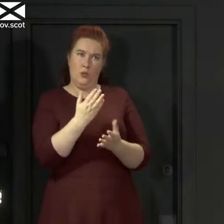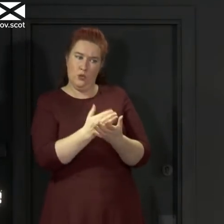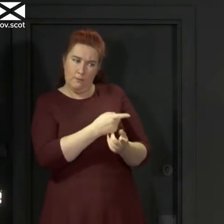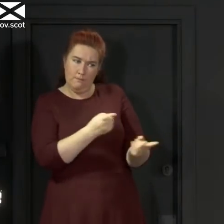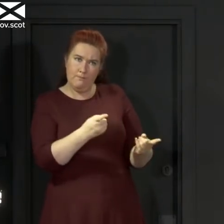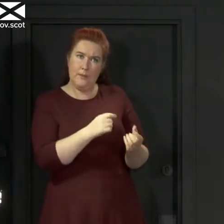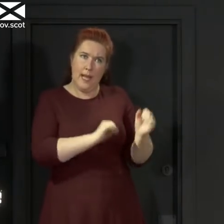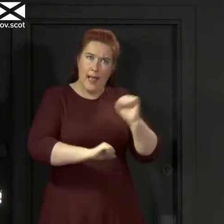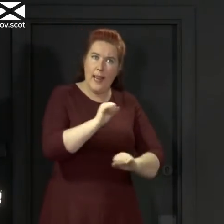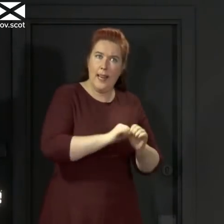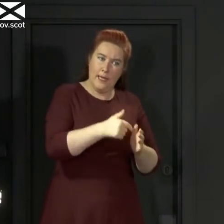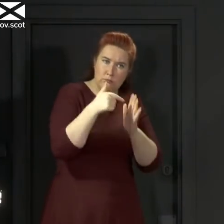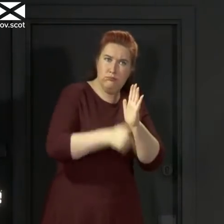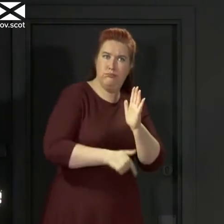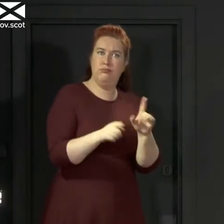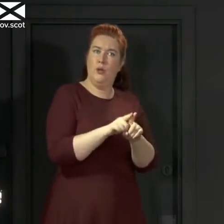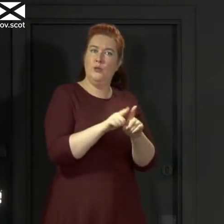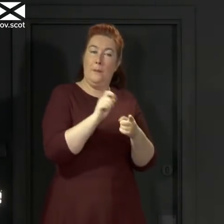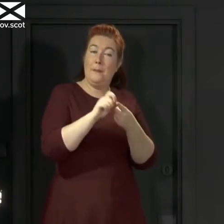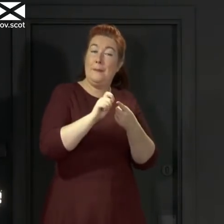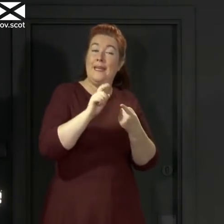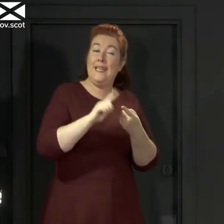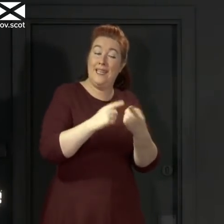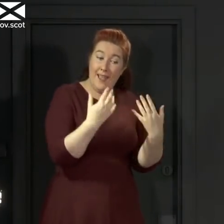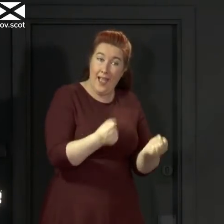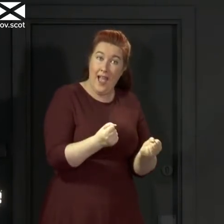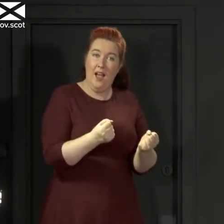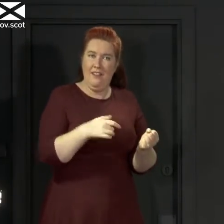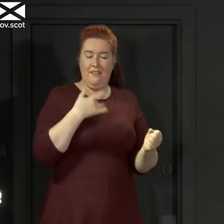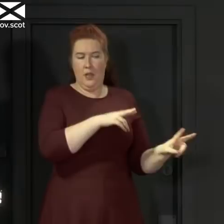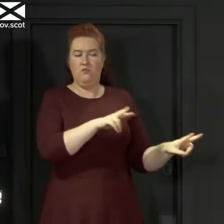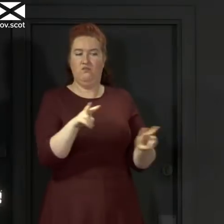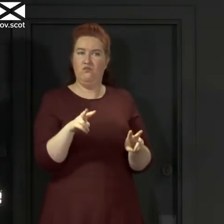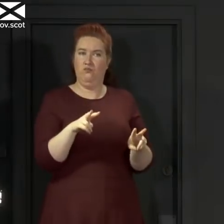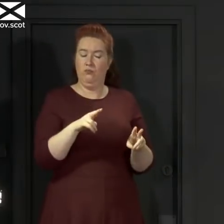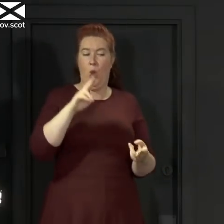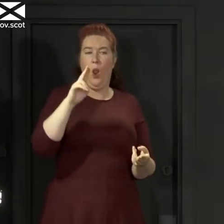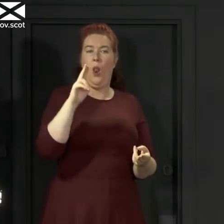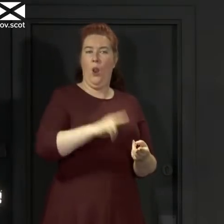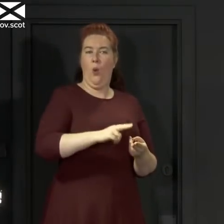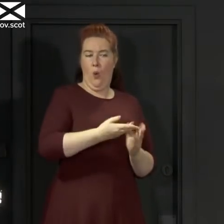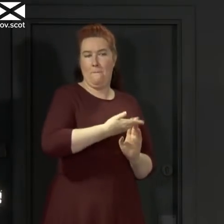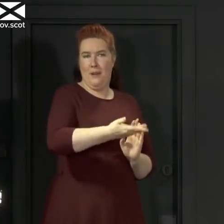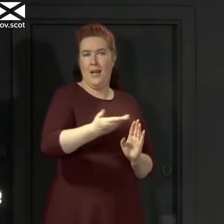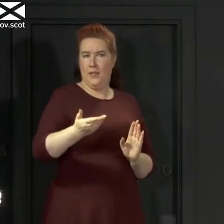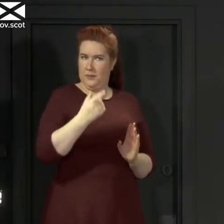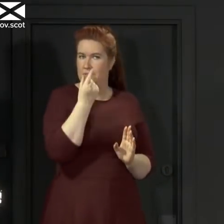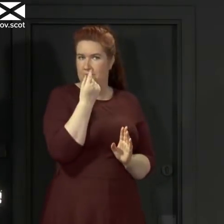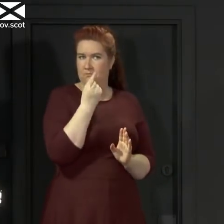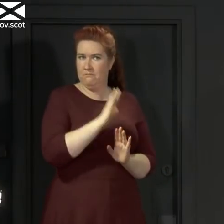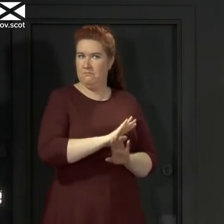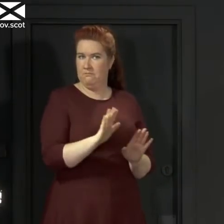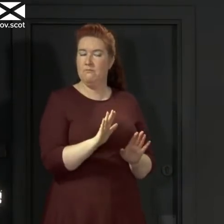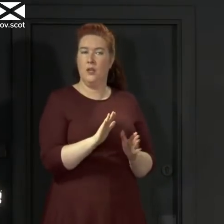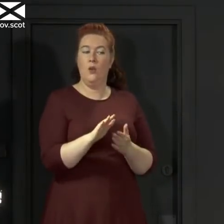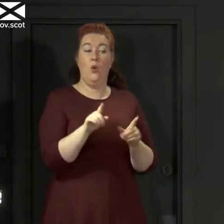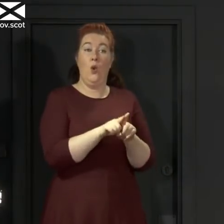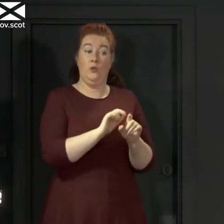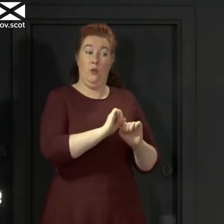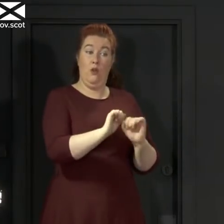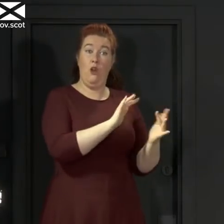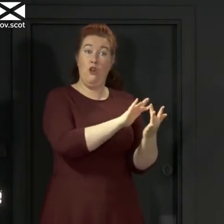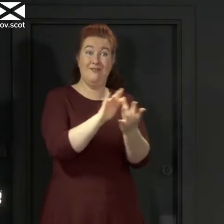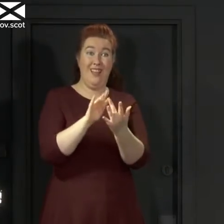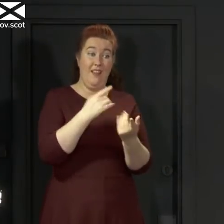equipment and cleaning were in place, and that the risk of transmission is therefore low. Close contacts from these locations have also been